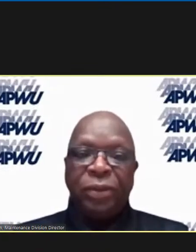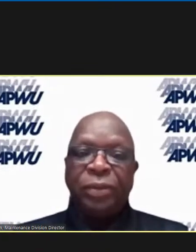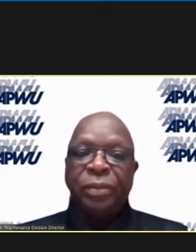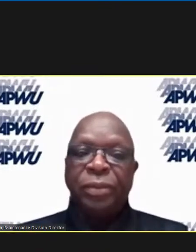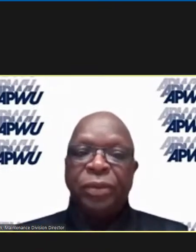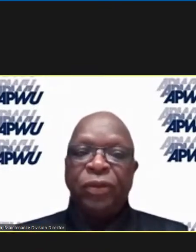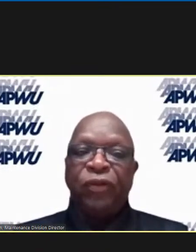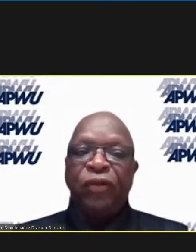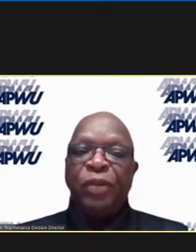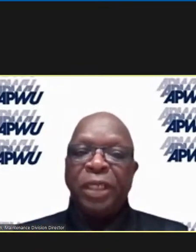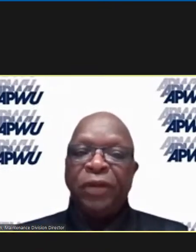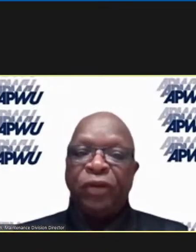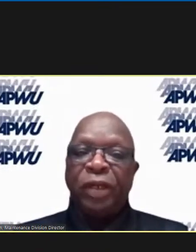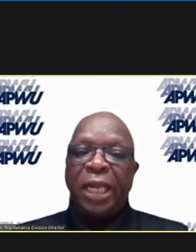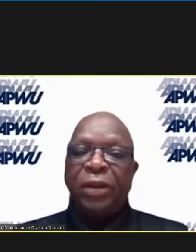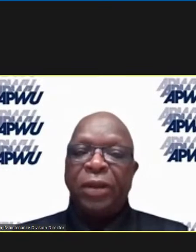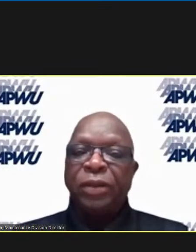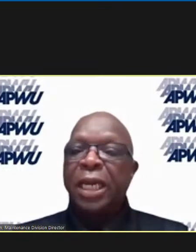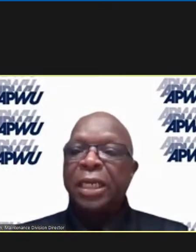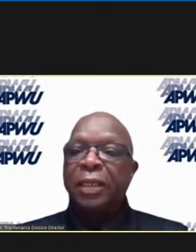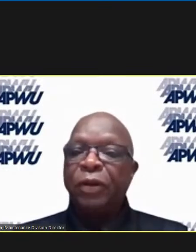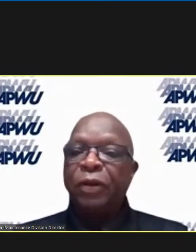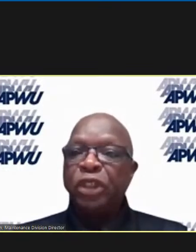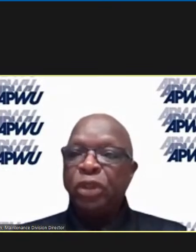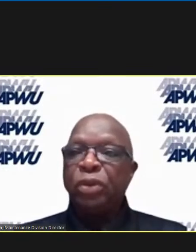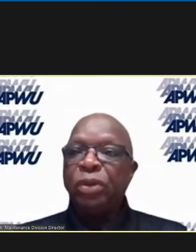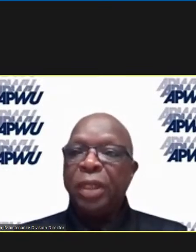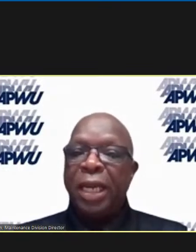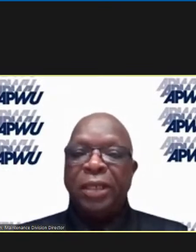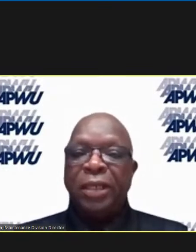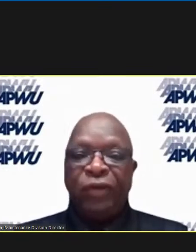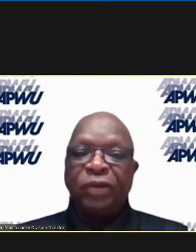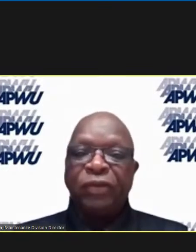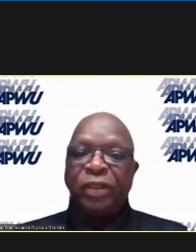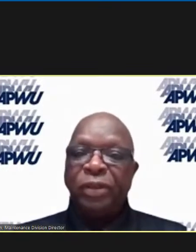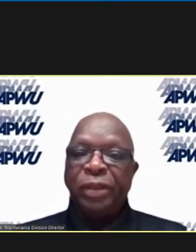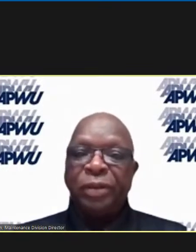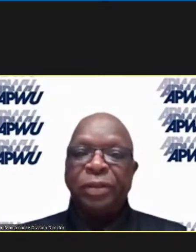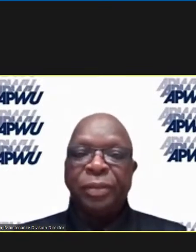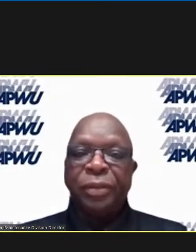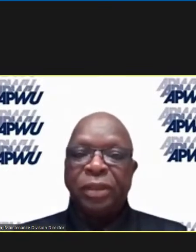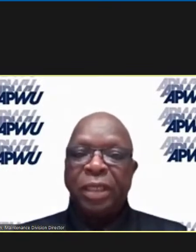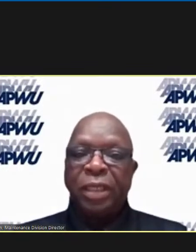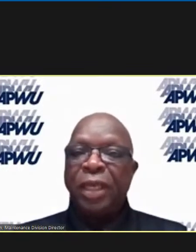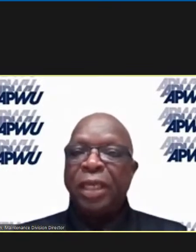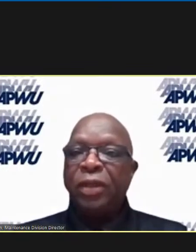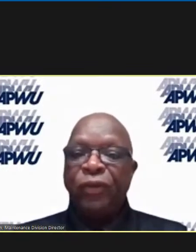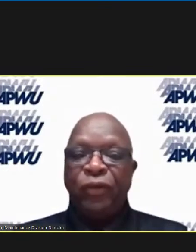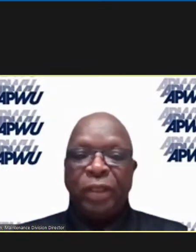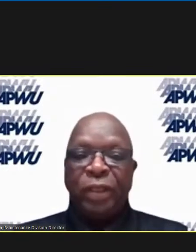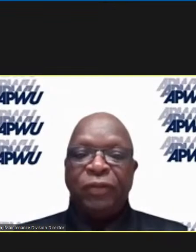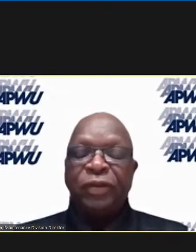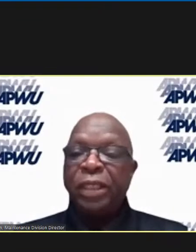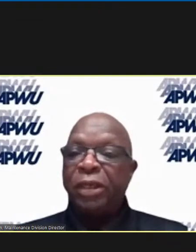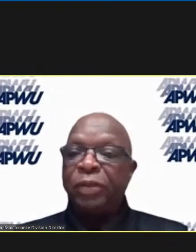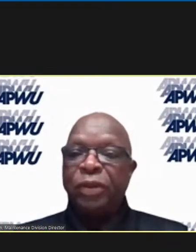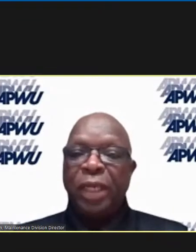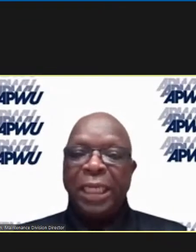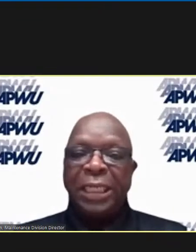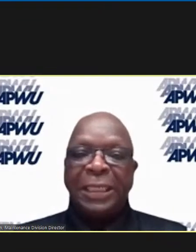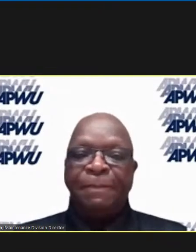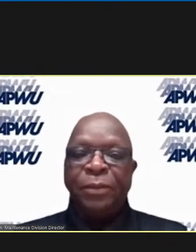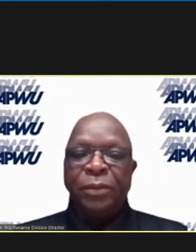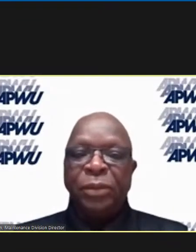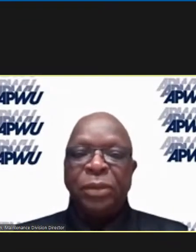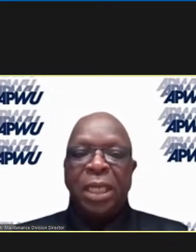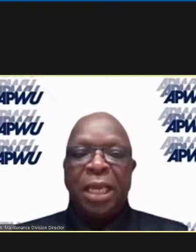thank you for being a phone-like contact, because you are the face of the union. So thank you for even staying up